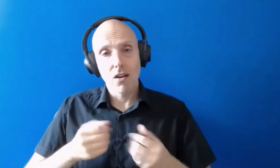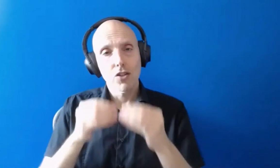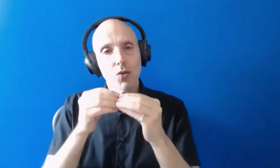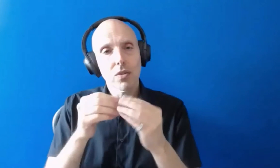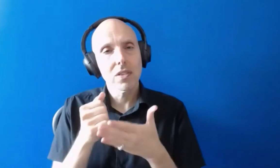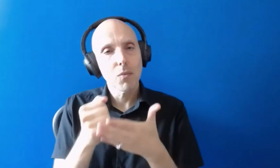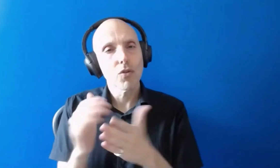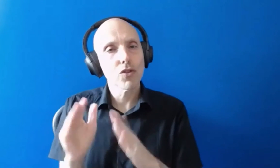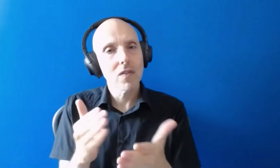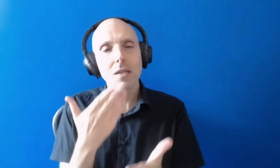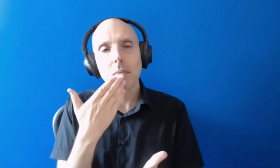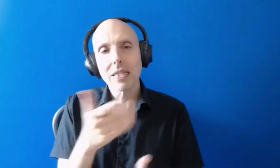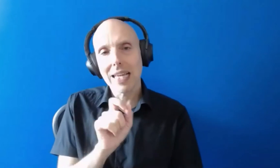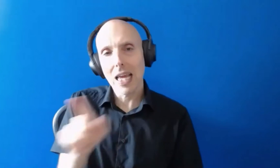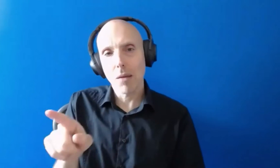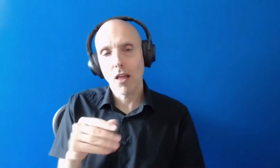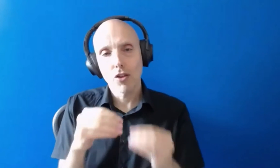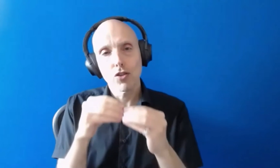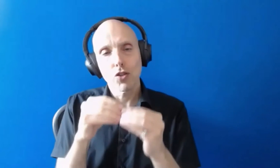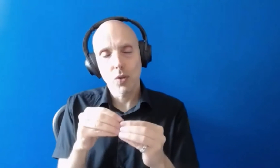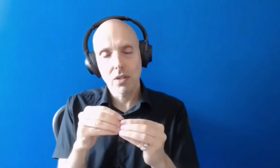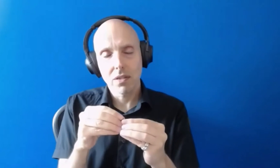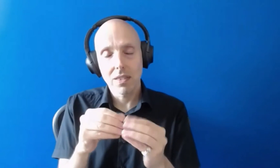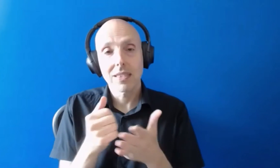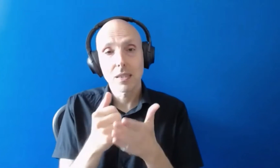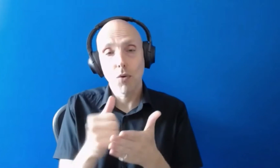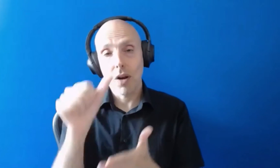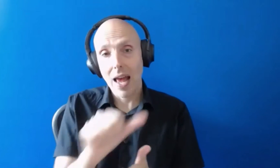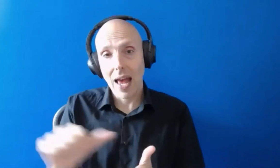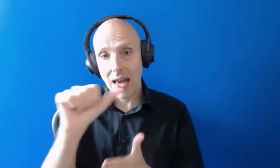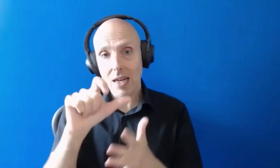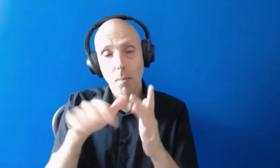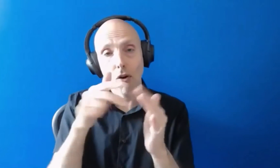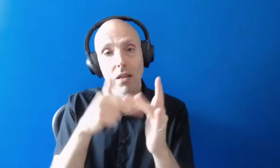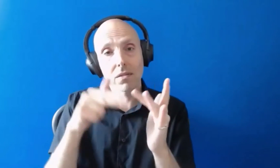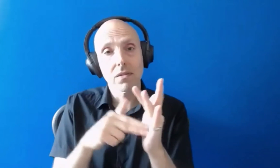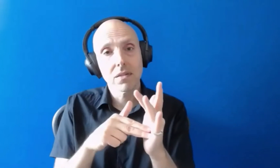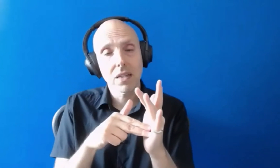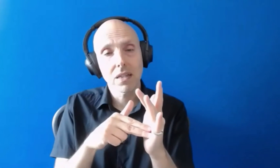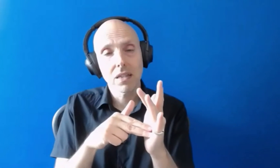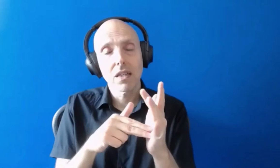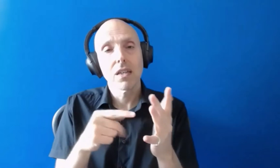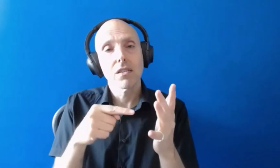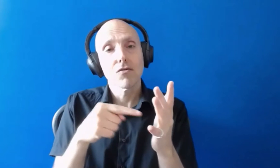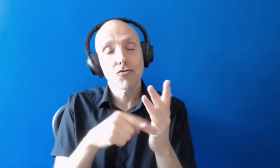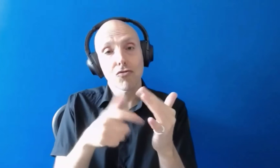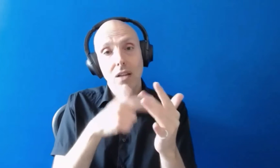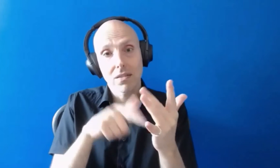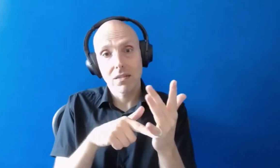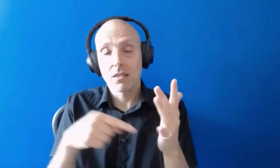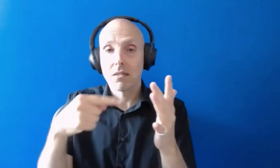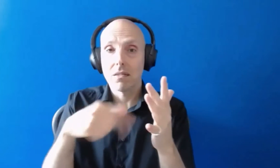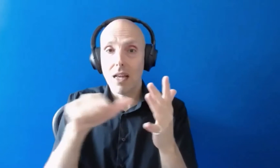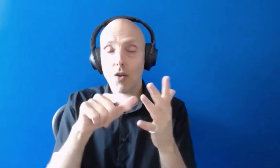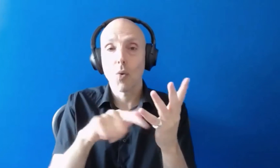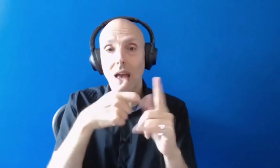email students support at poplington-trust.org.uk if you do have any questions um and